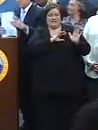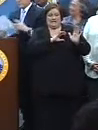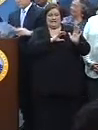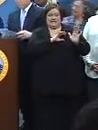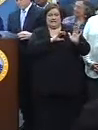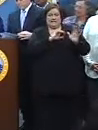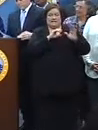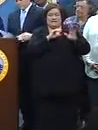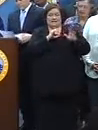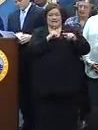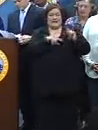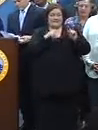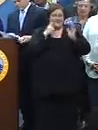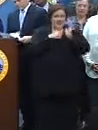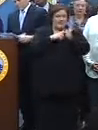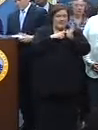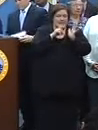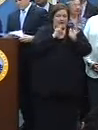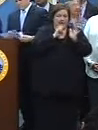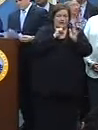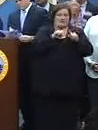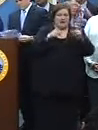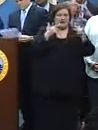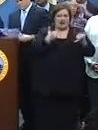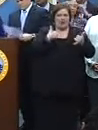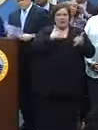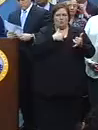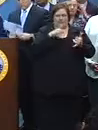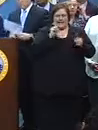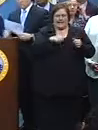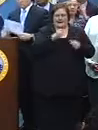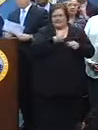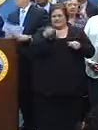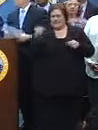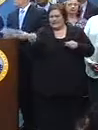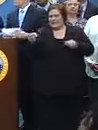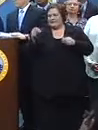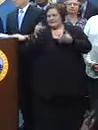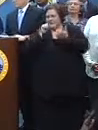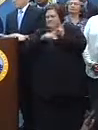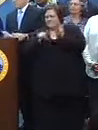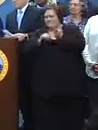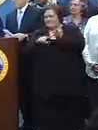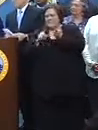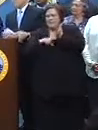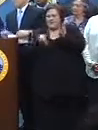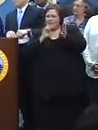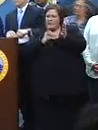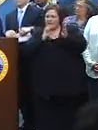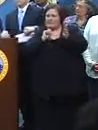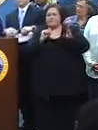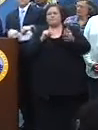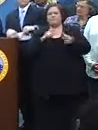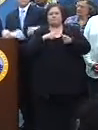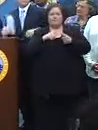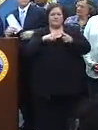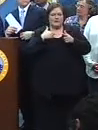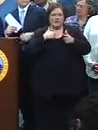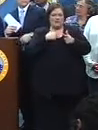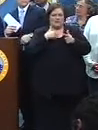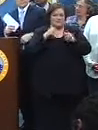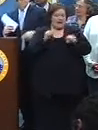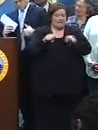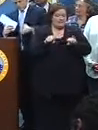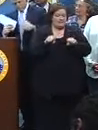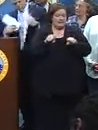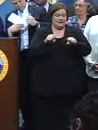identify someone as far as their age. We can now take them to the 8th district, and they handle it from that point. We're removing from the street. We're removing a possibility of